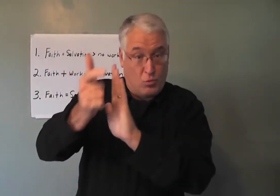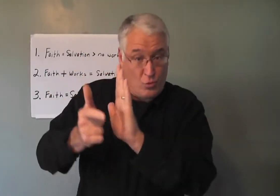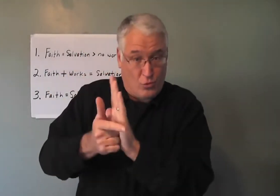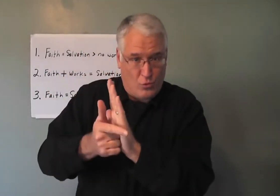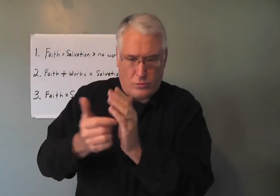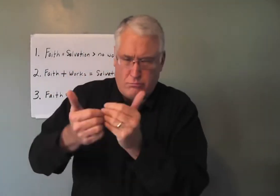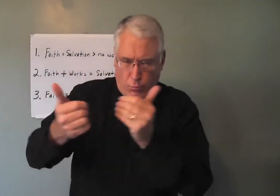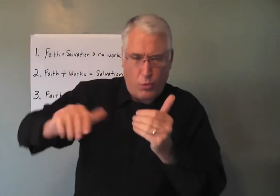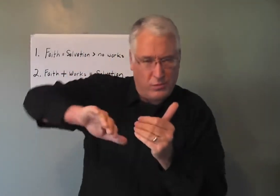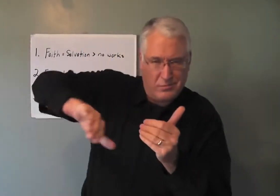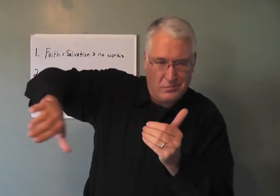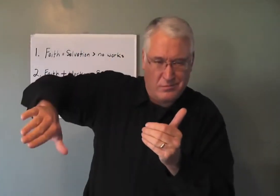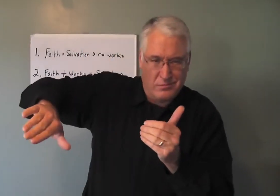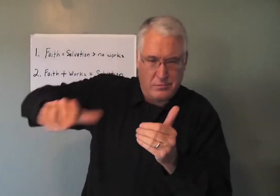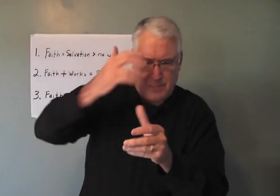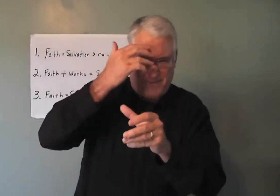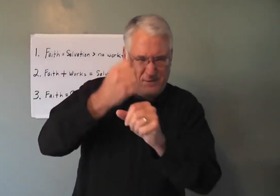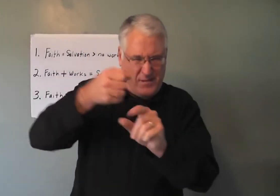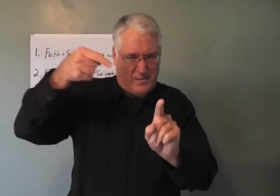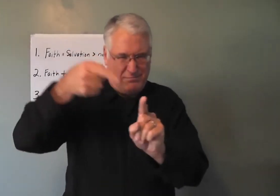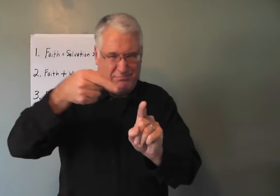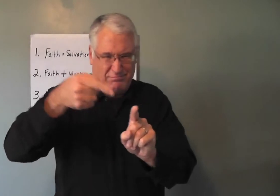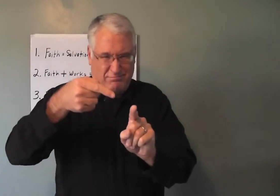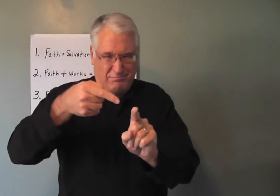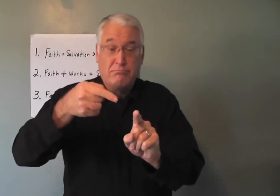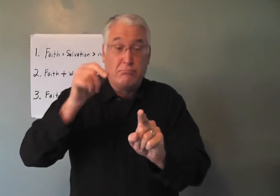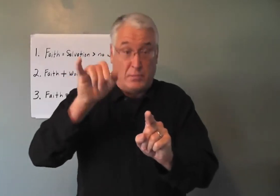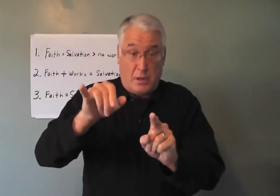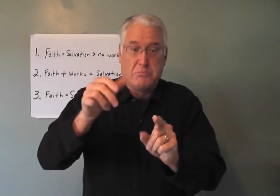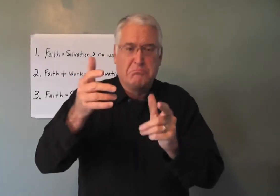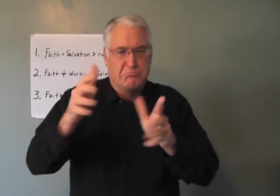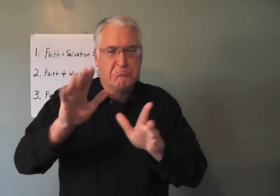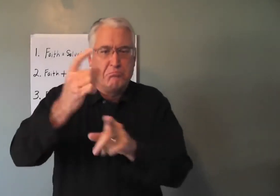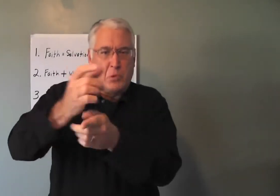from the works of the law. Apart from that. Just faith.